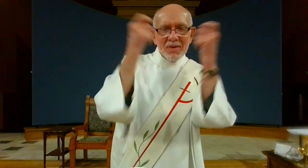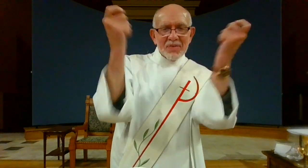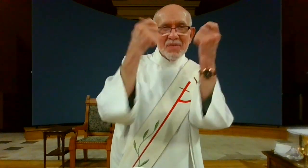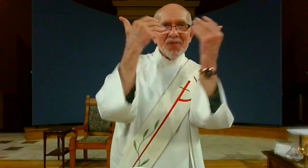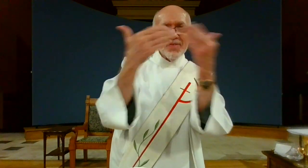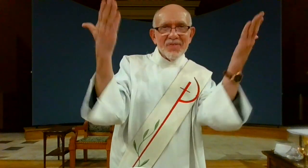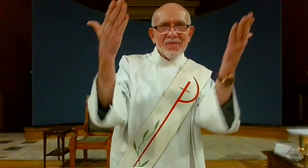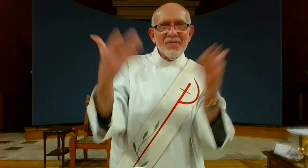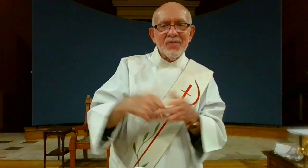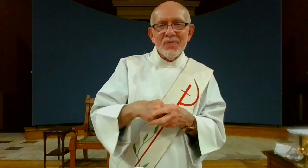Alleluia, alleluia.